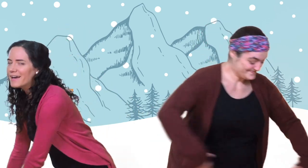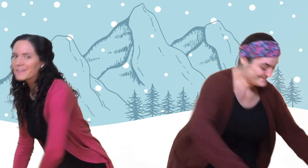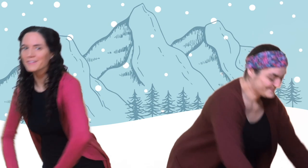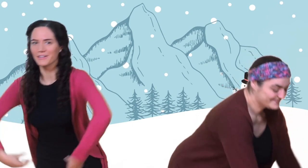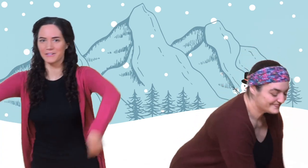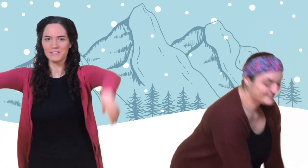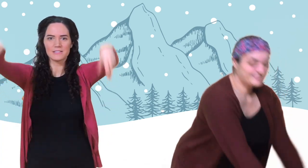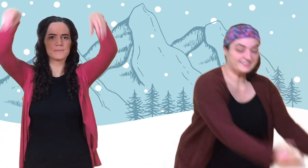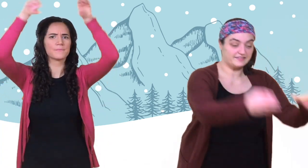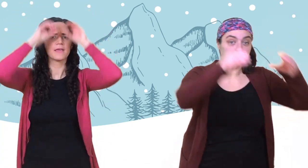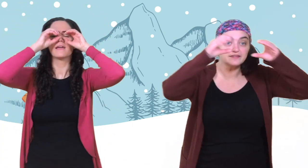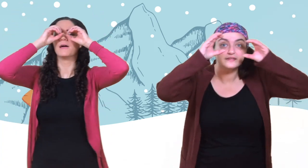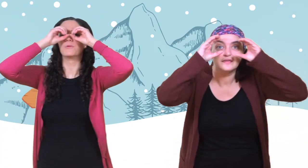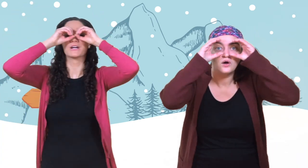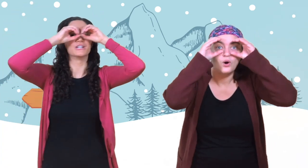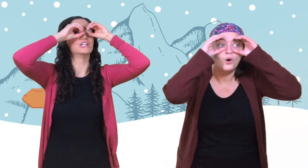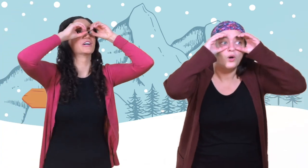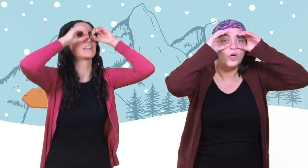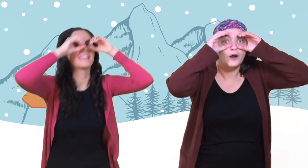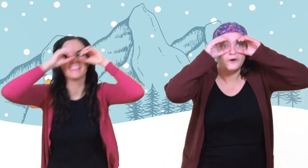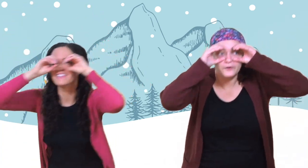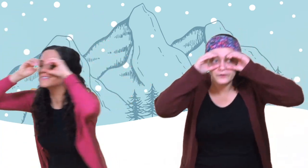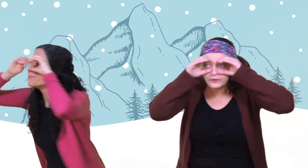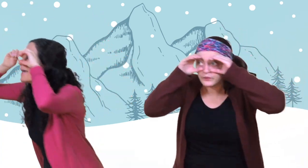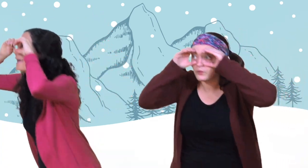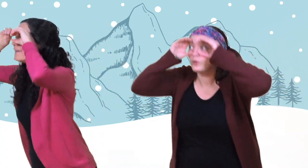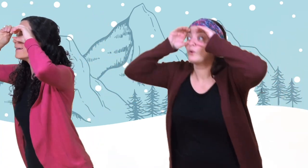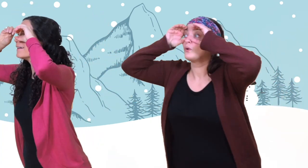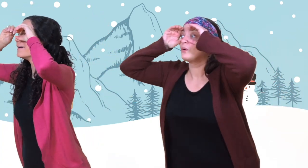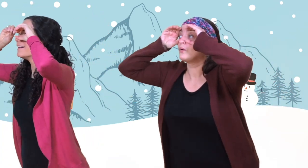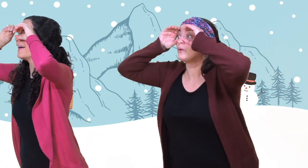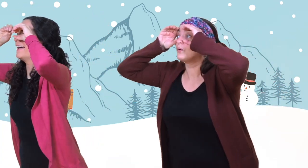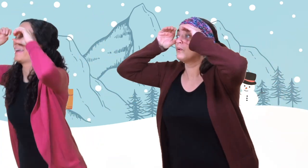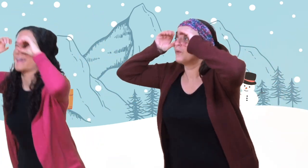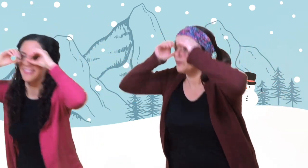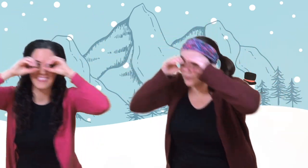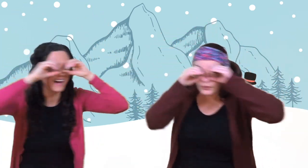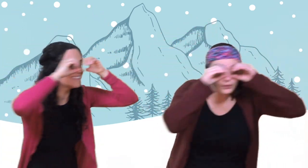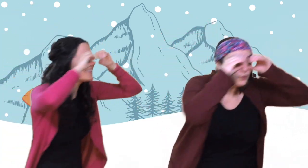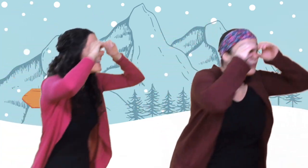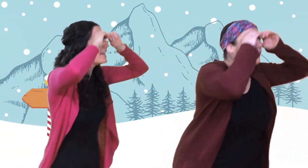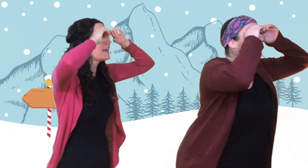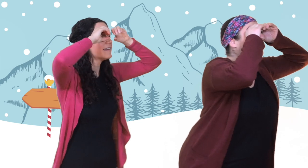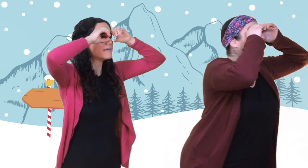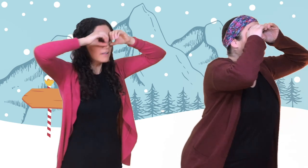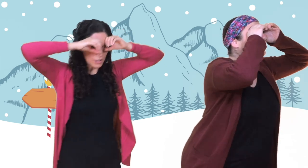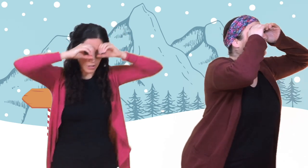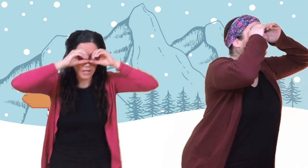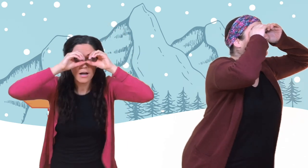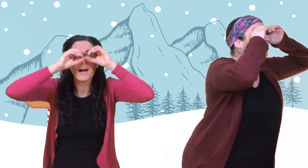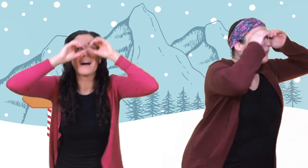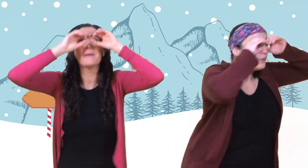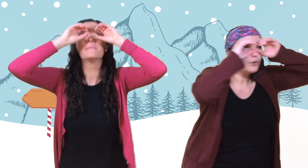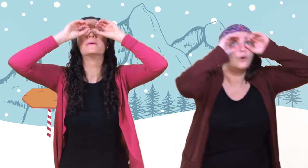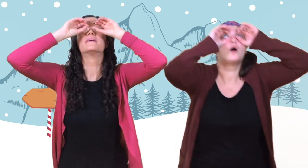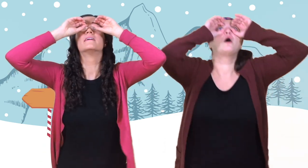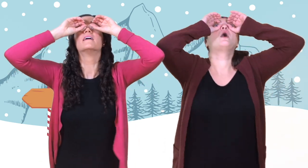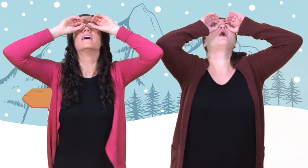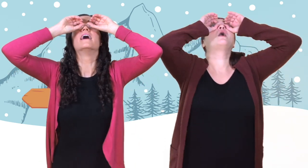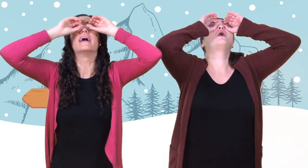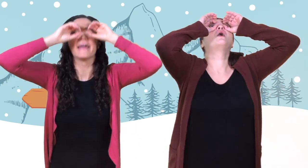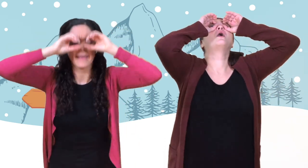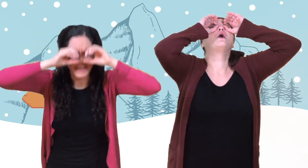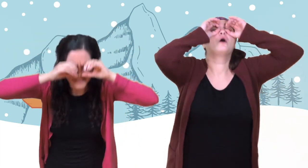your binoculars. And we're gonna look this way and that way. Look up